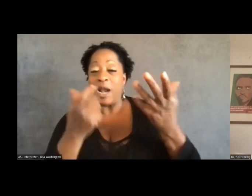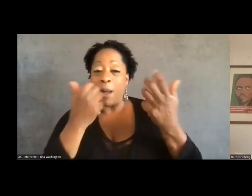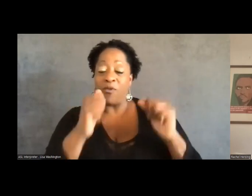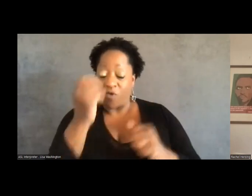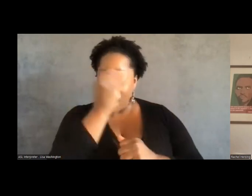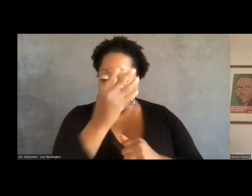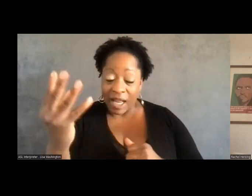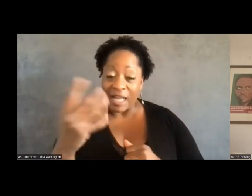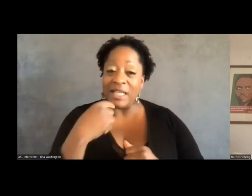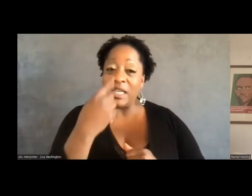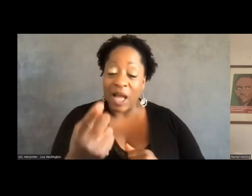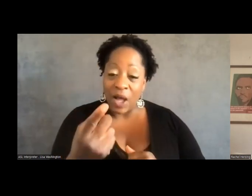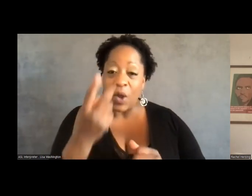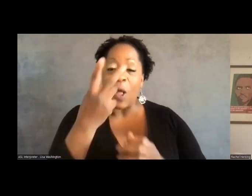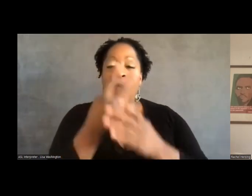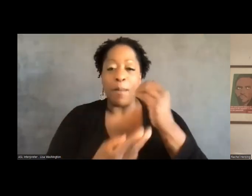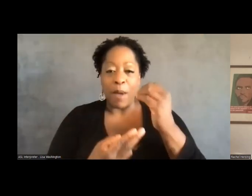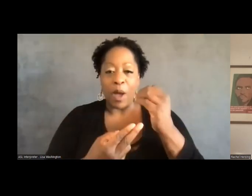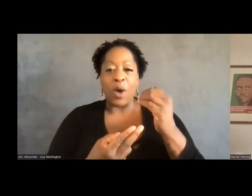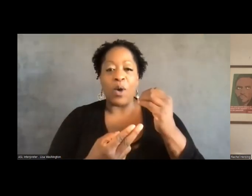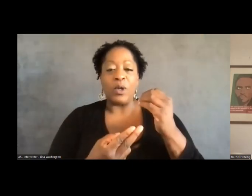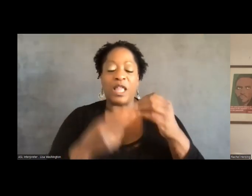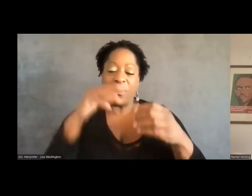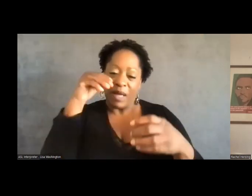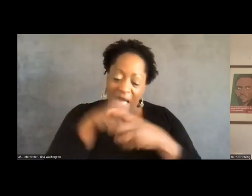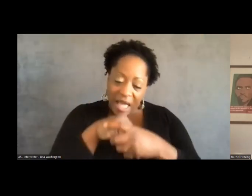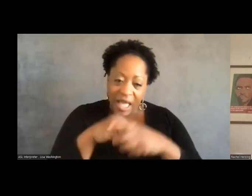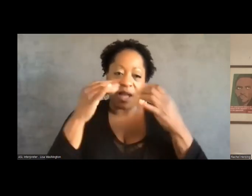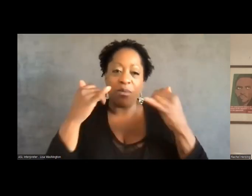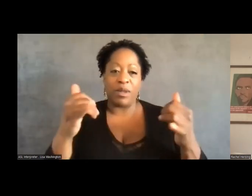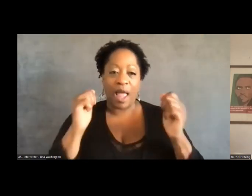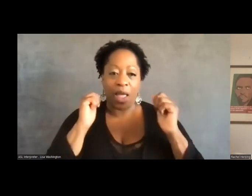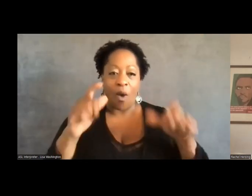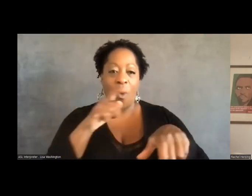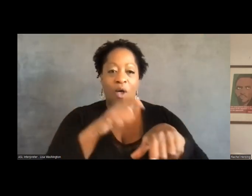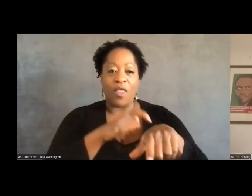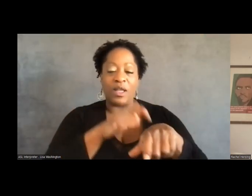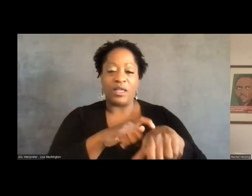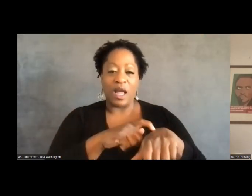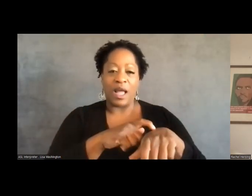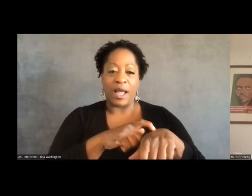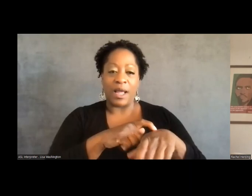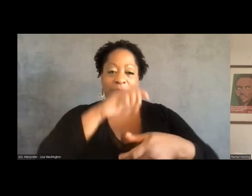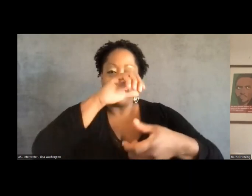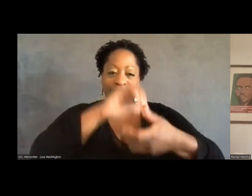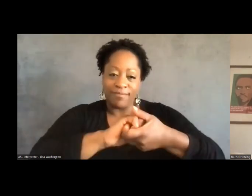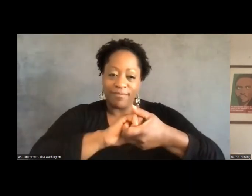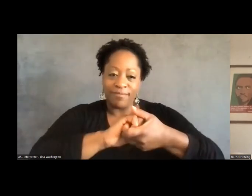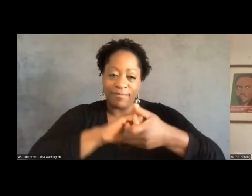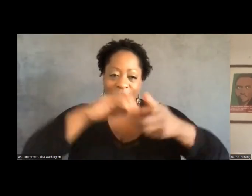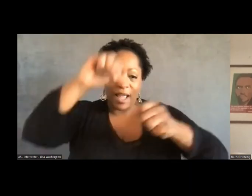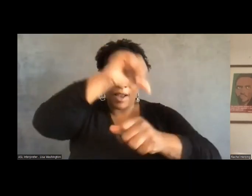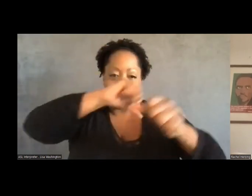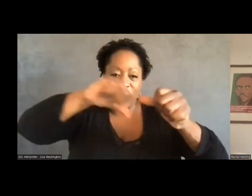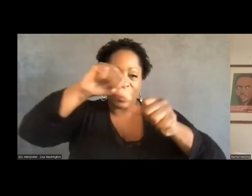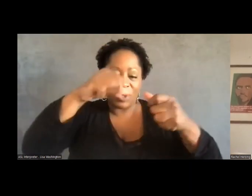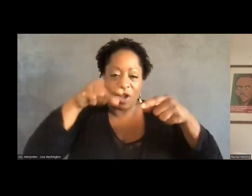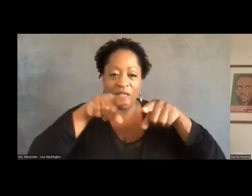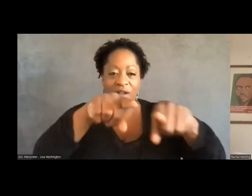is they both have to be in play all the time together and in relationship to each other.